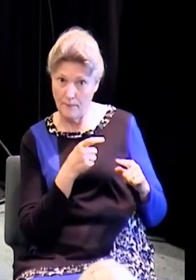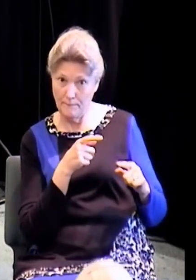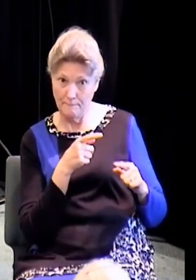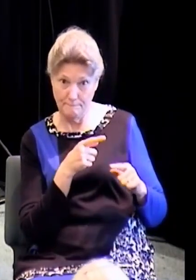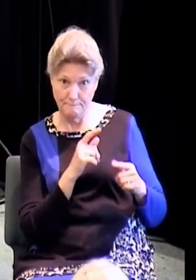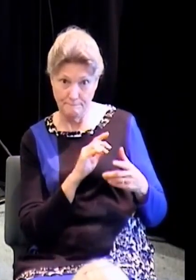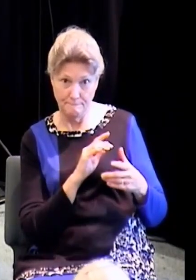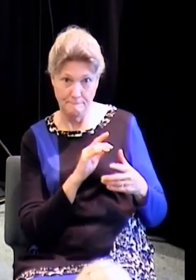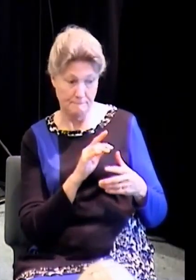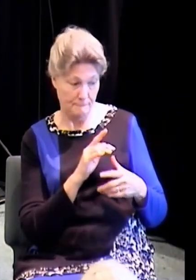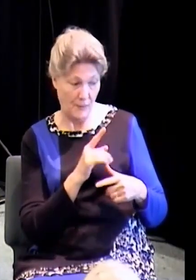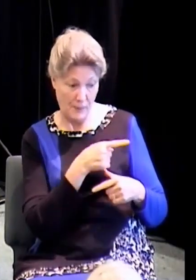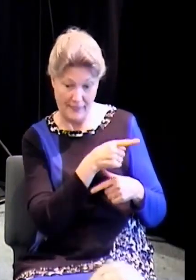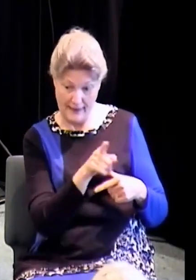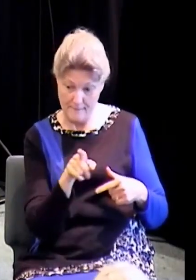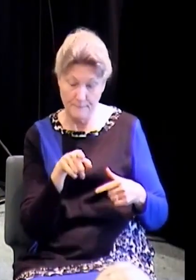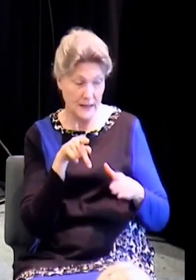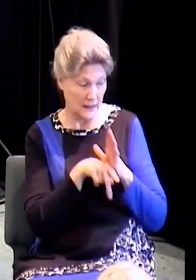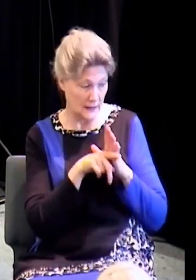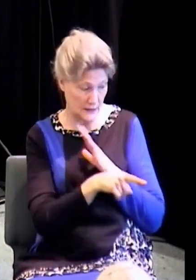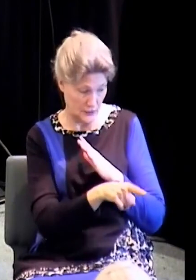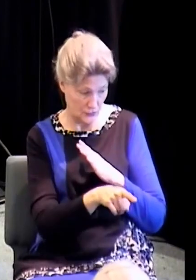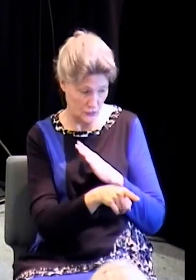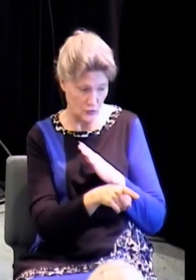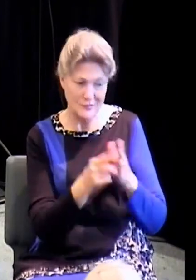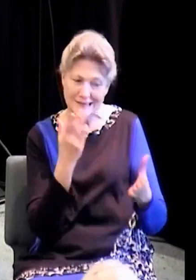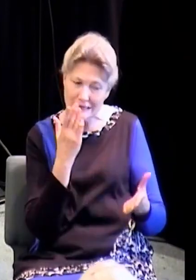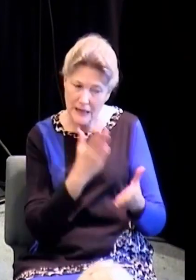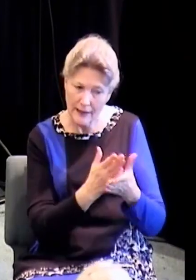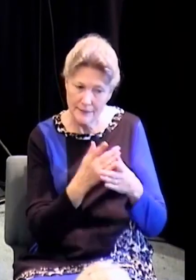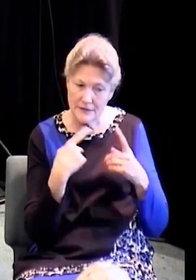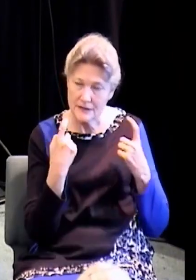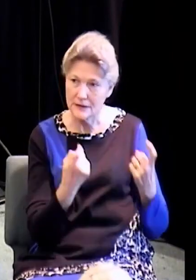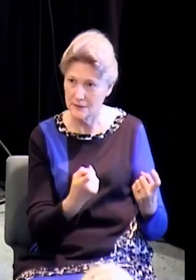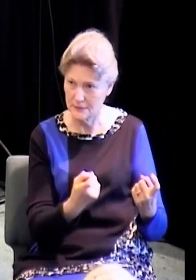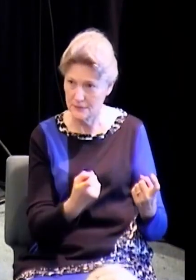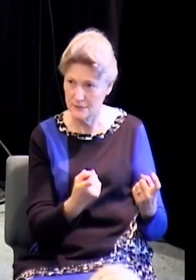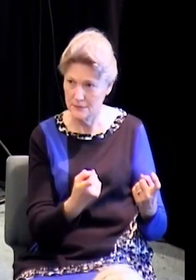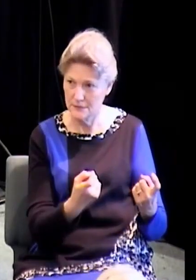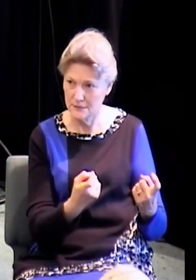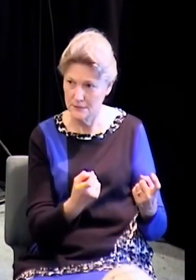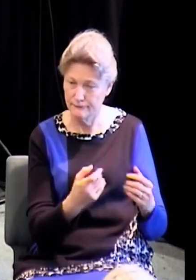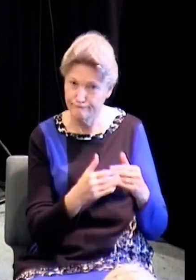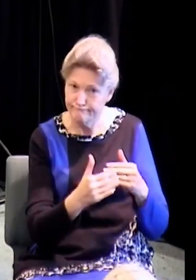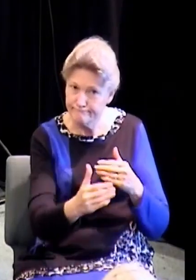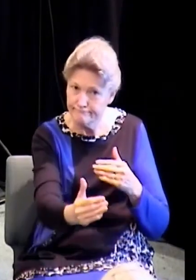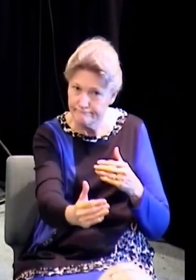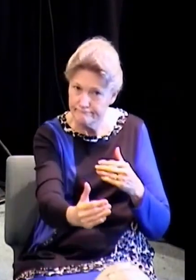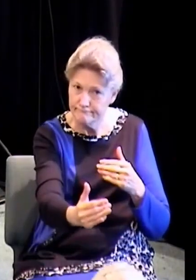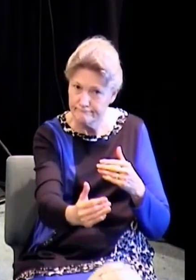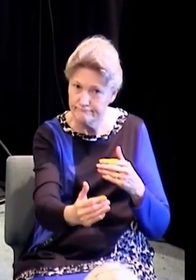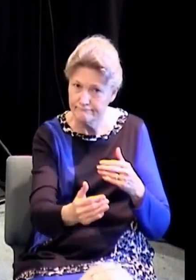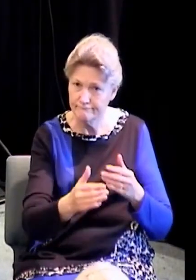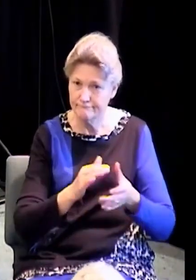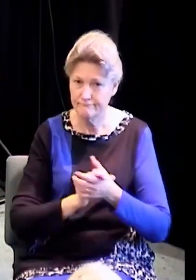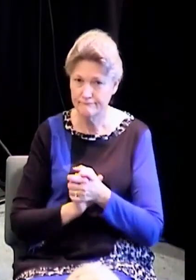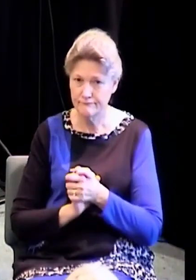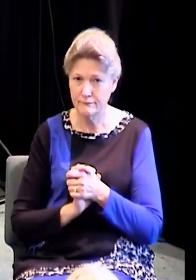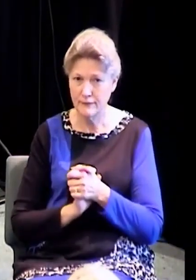We need to respond to the same thing and say, God, there's some things on that list. You know, I'm trying to tell the truth.